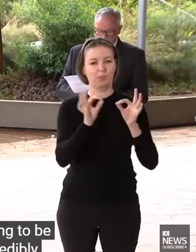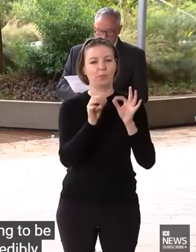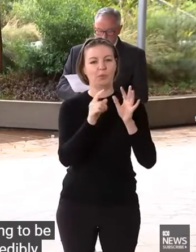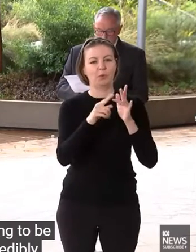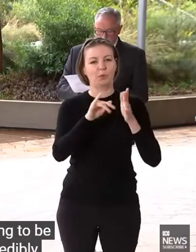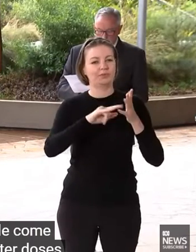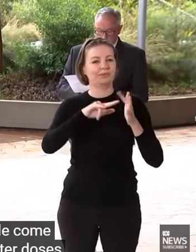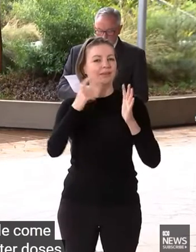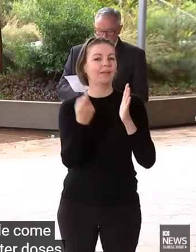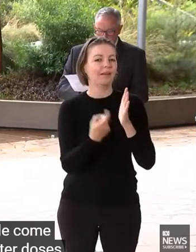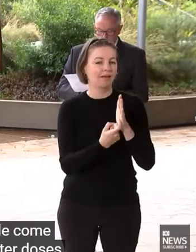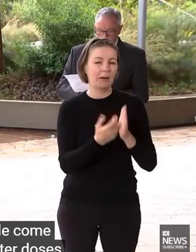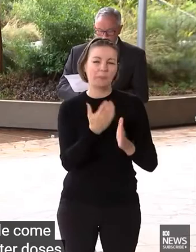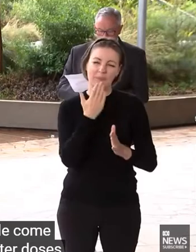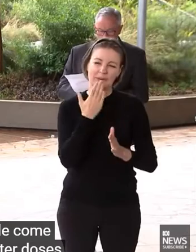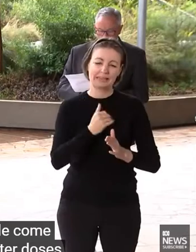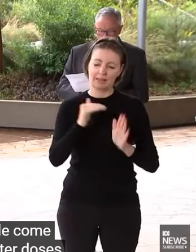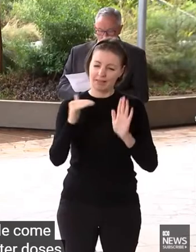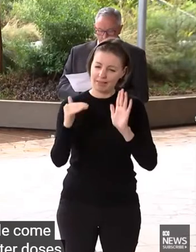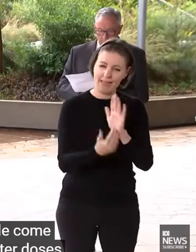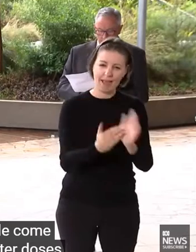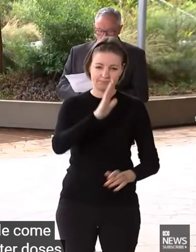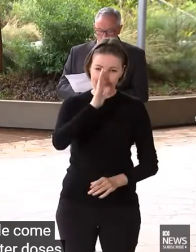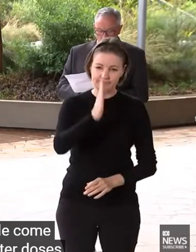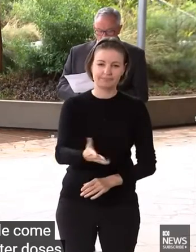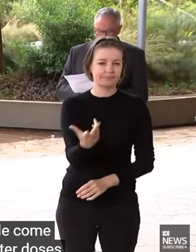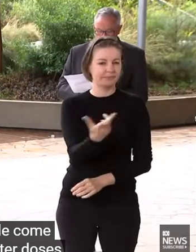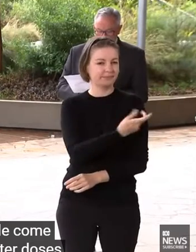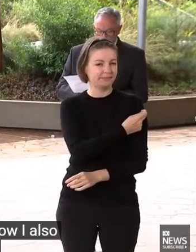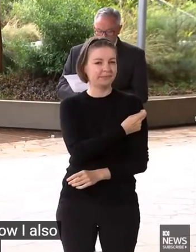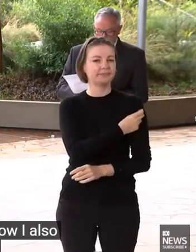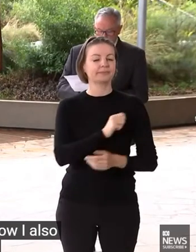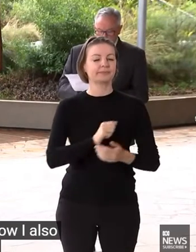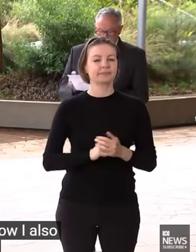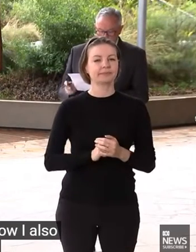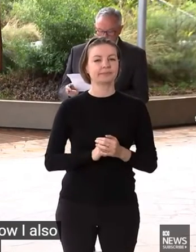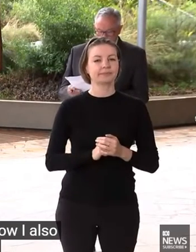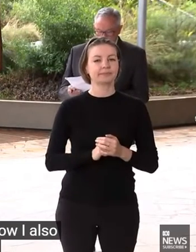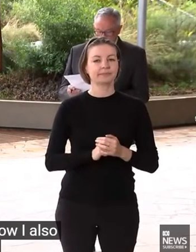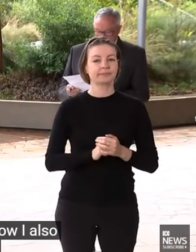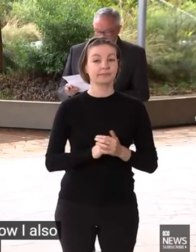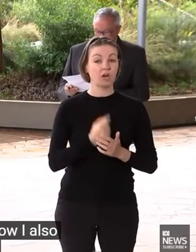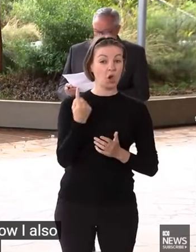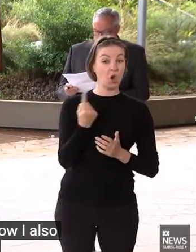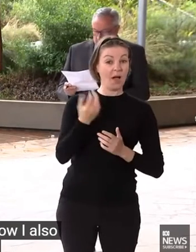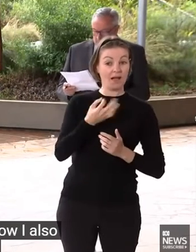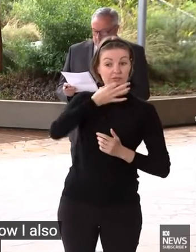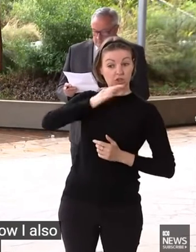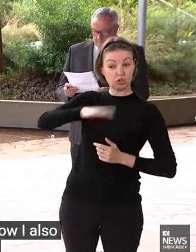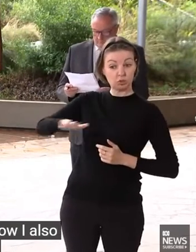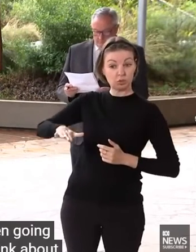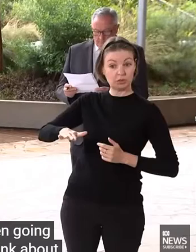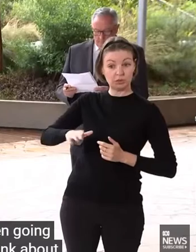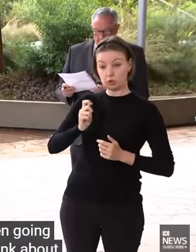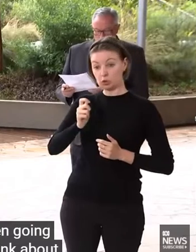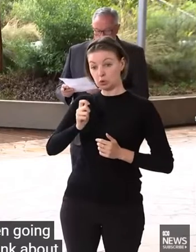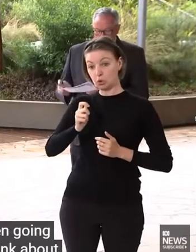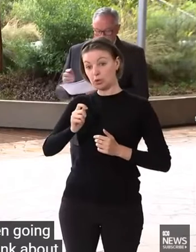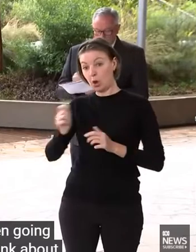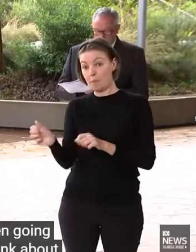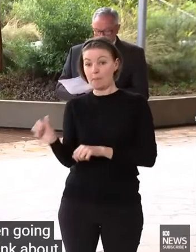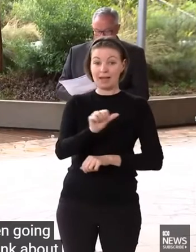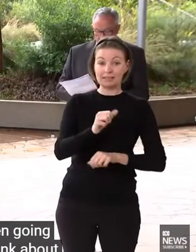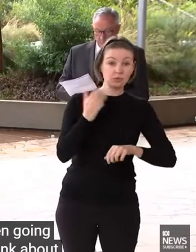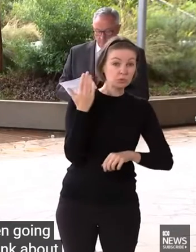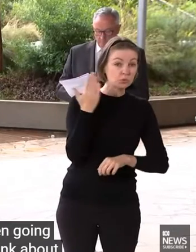Please get boosted now. I also urge people that have got children going back to schools, to think about you